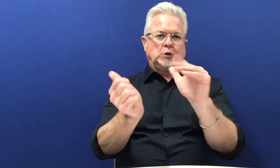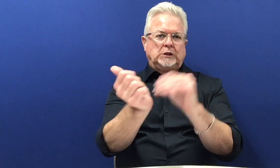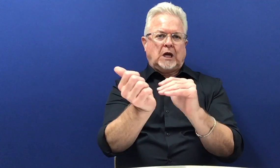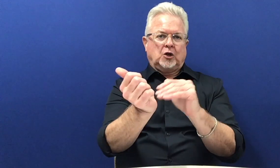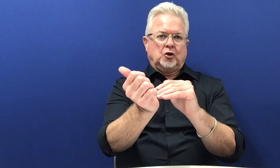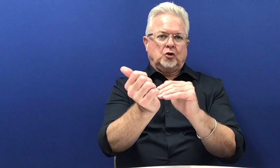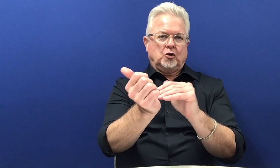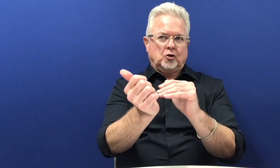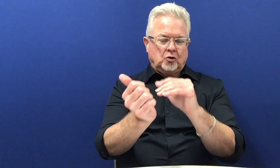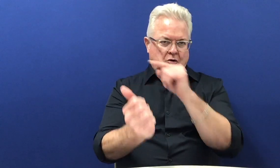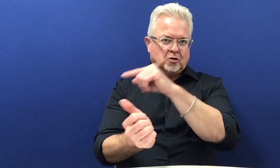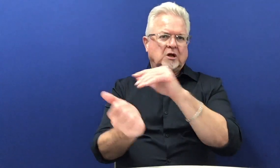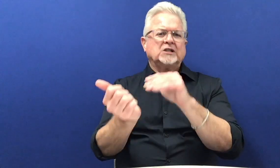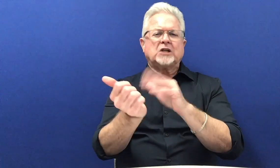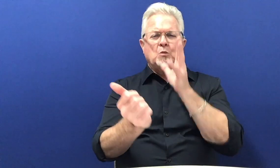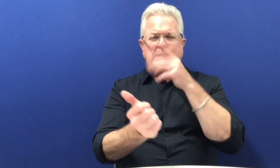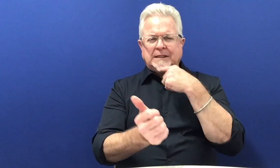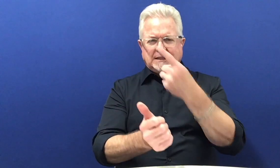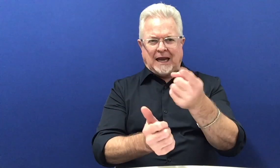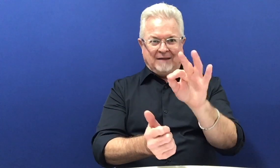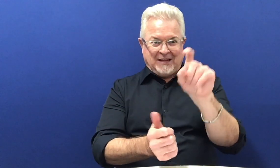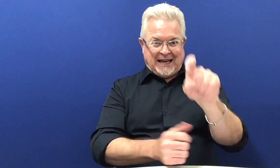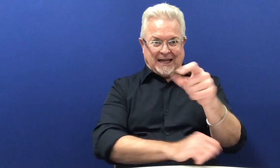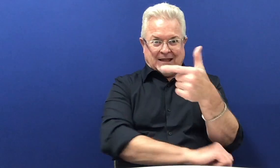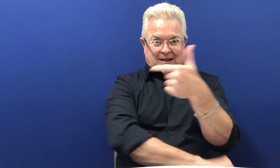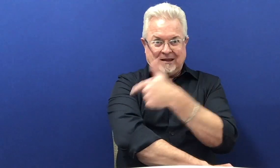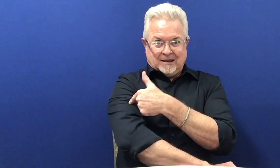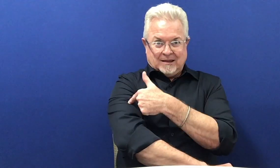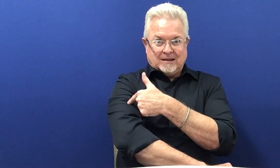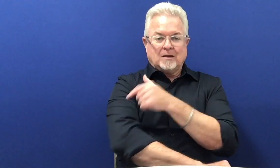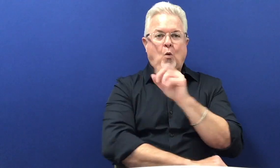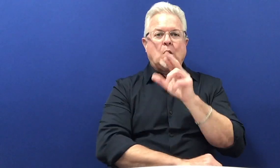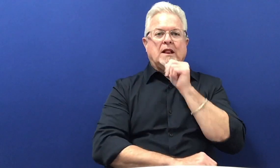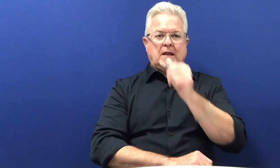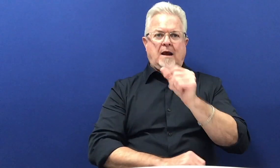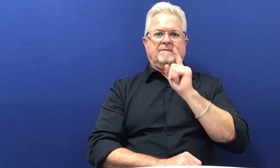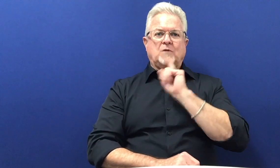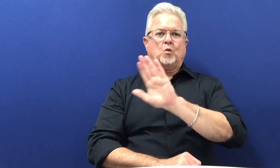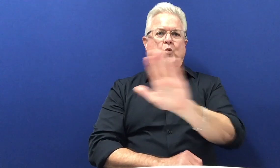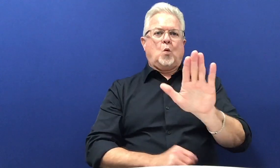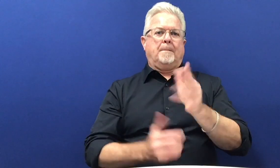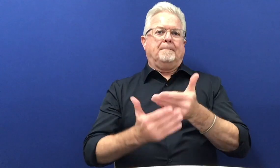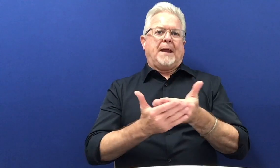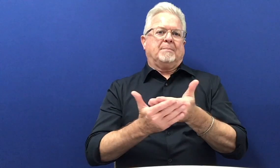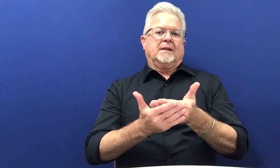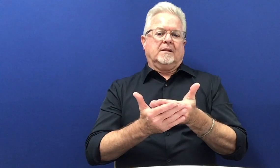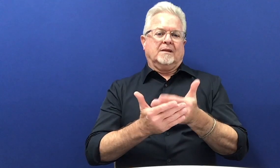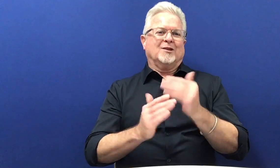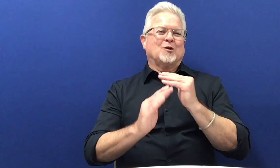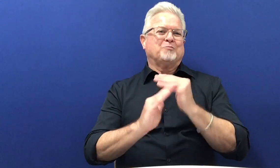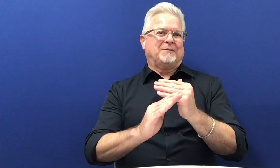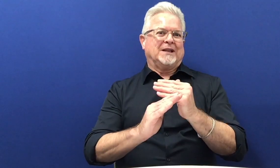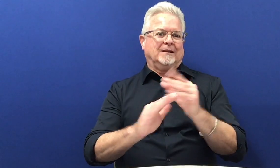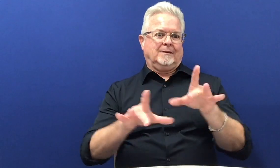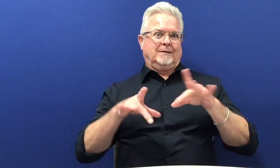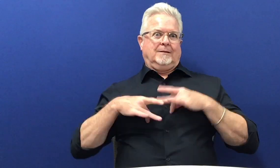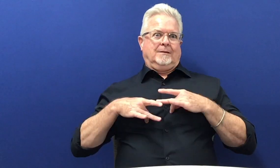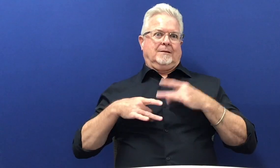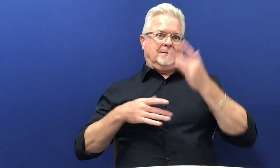We recommend that you talk to your practitioner, your doctor or clinic to see if getting a vaccine